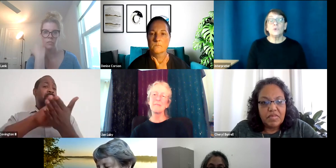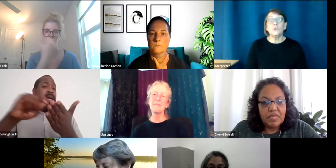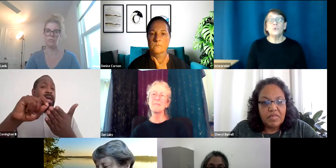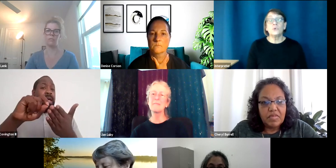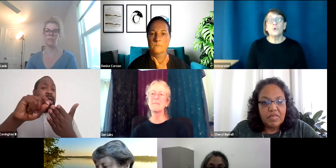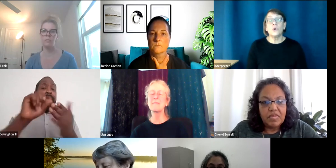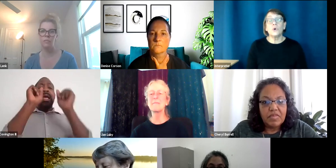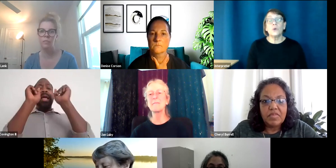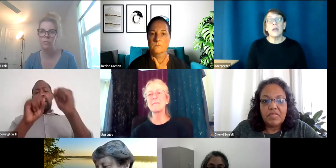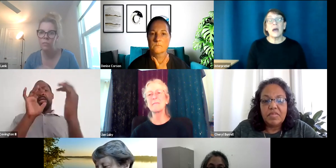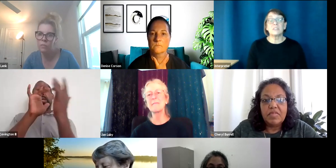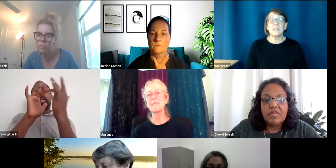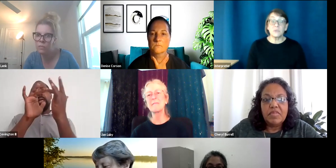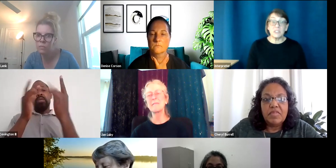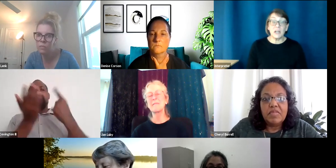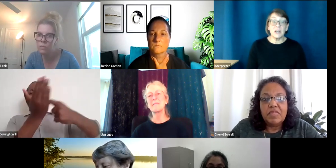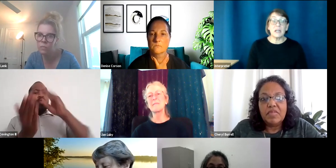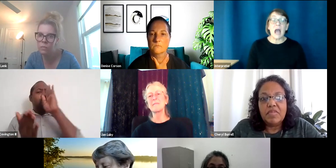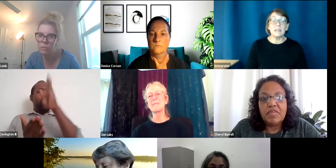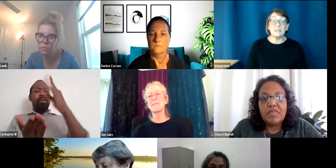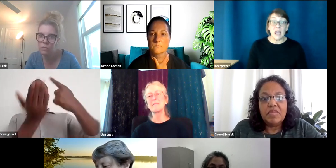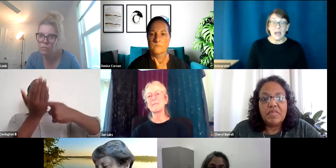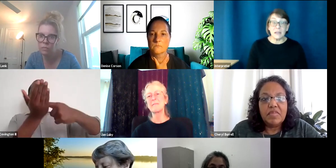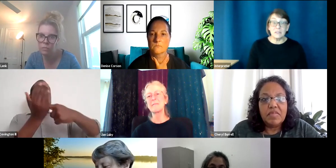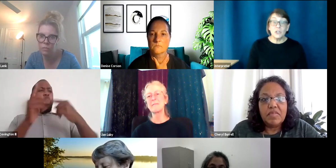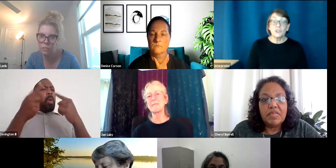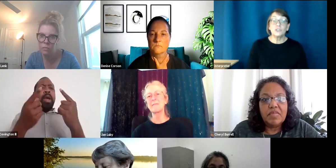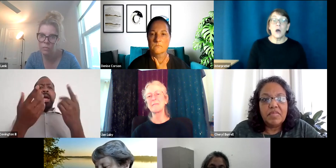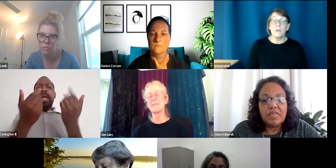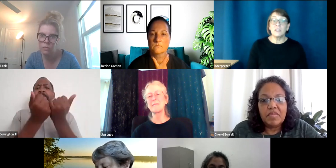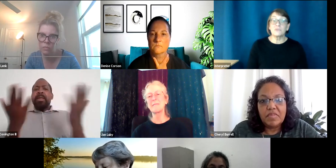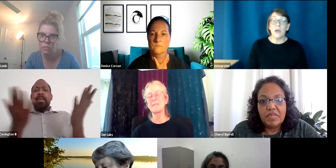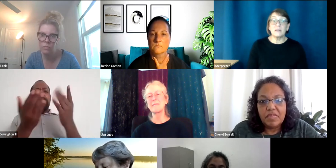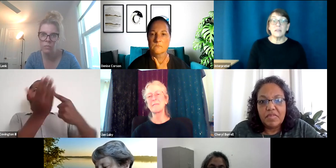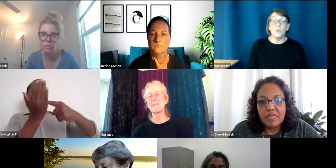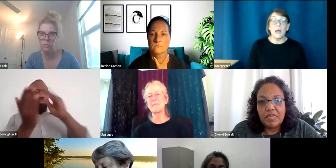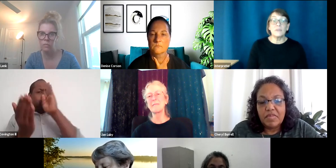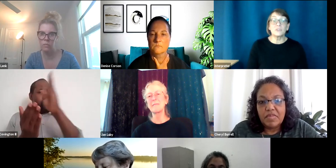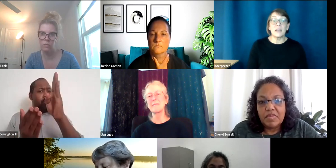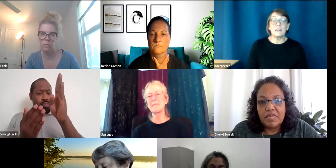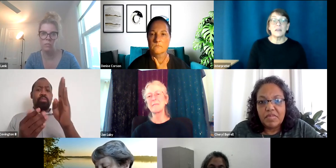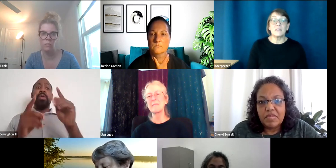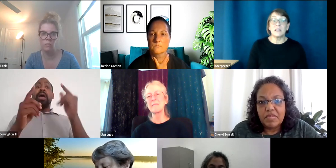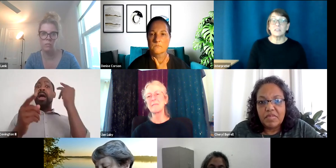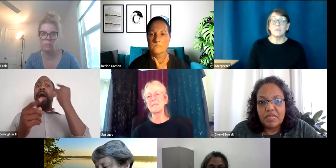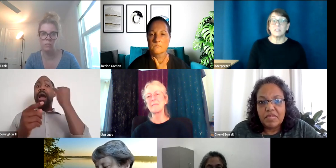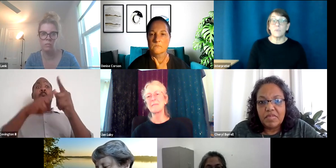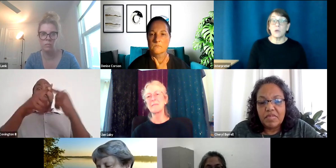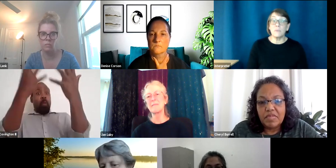You could have a secretary contact me directly when there's anything that needs to be spoken